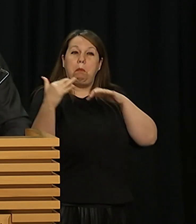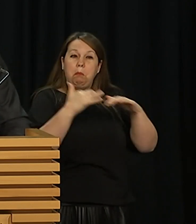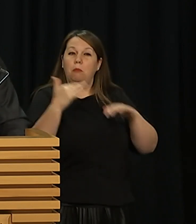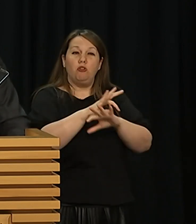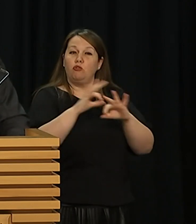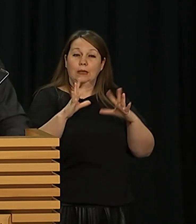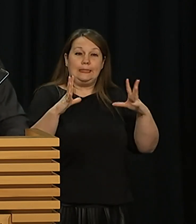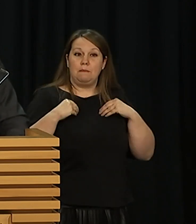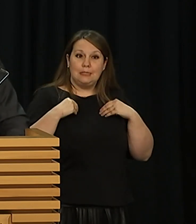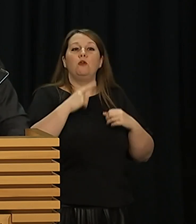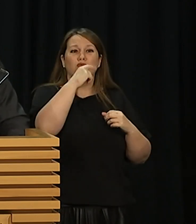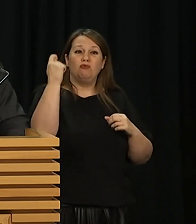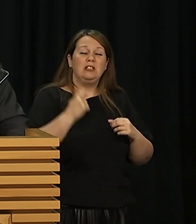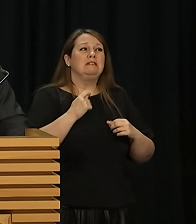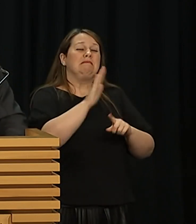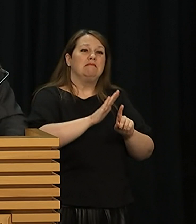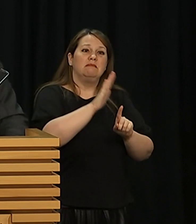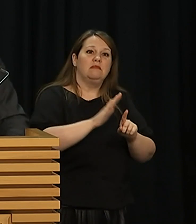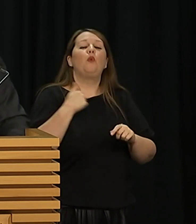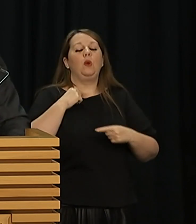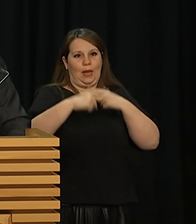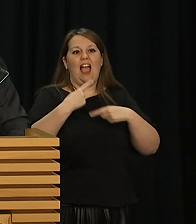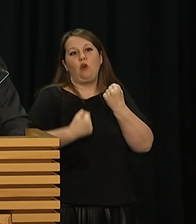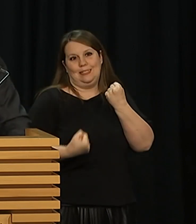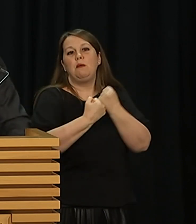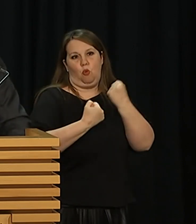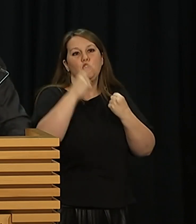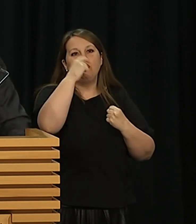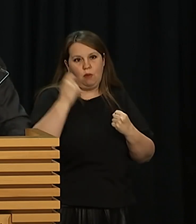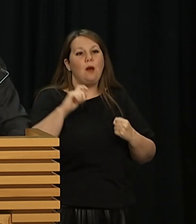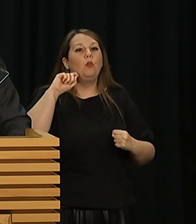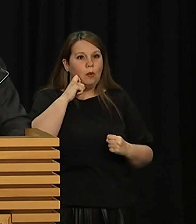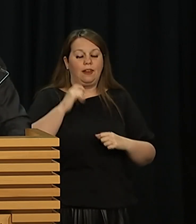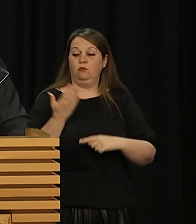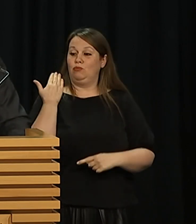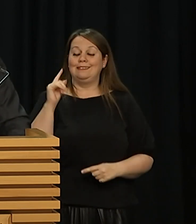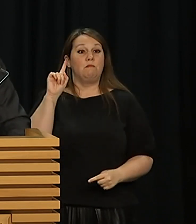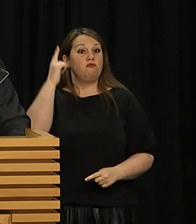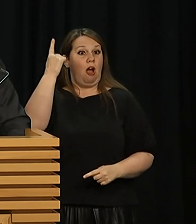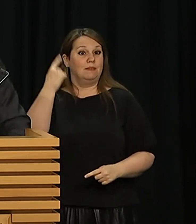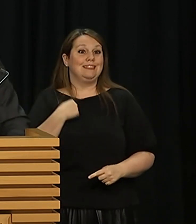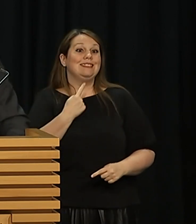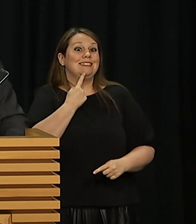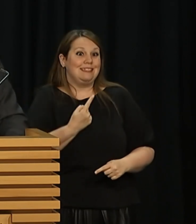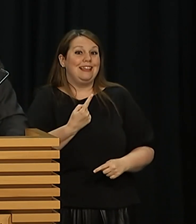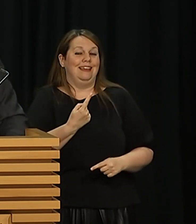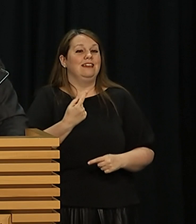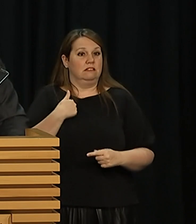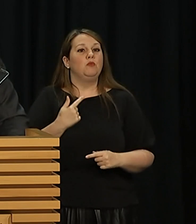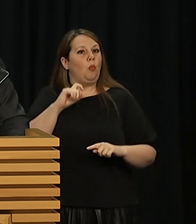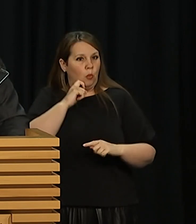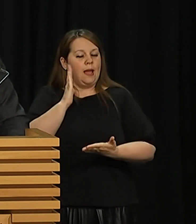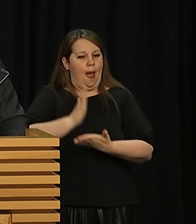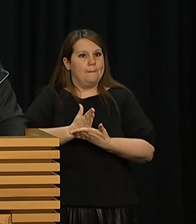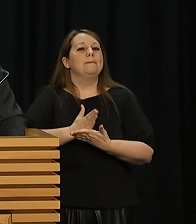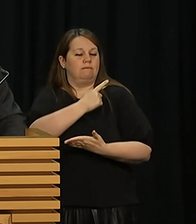consistently pledge further support for Ukraine, including most recently in Prime Minister Jacinda Ardern's bilateral with Ukraine's Prime Minister in